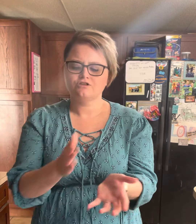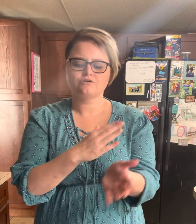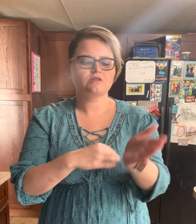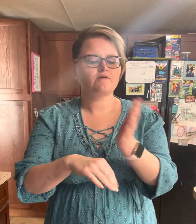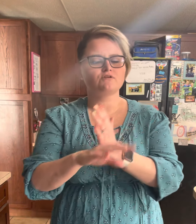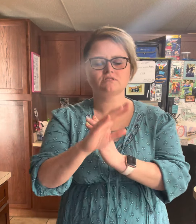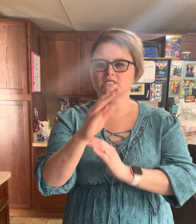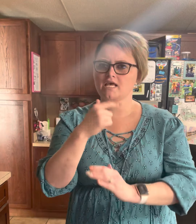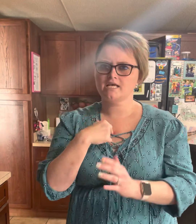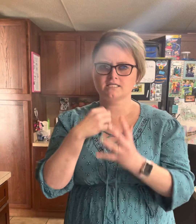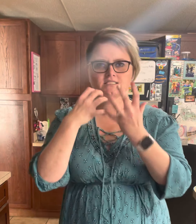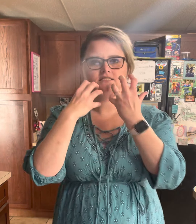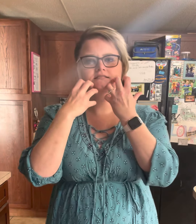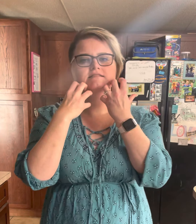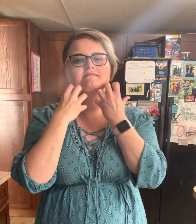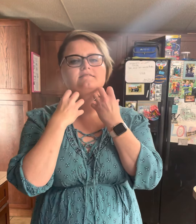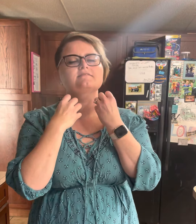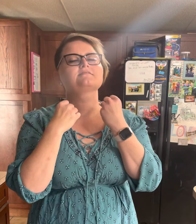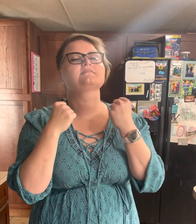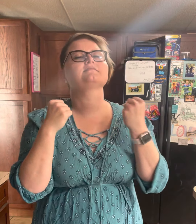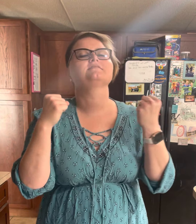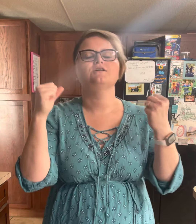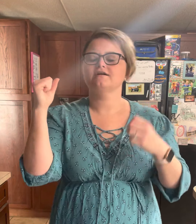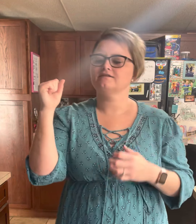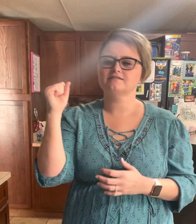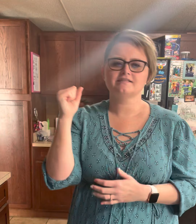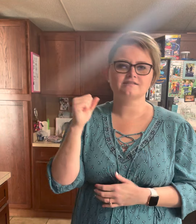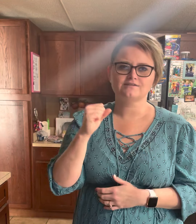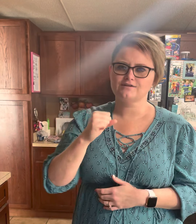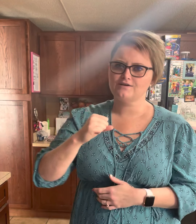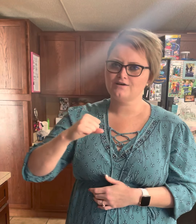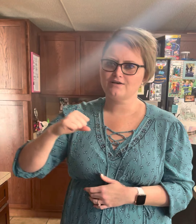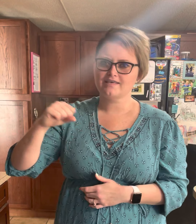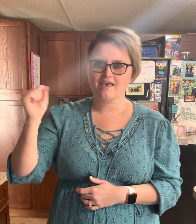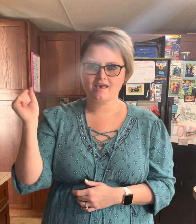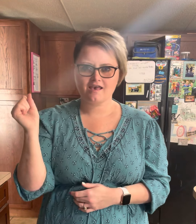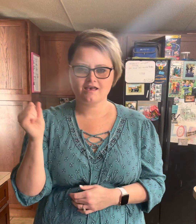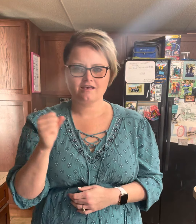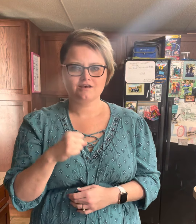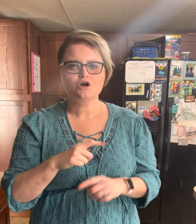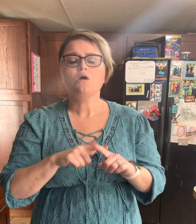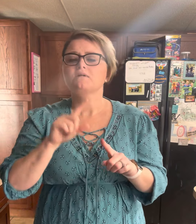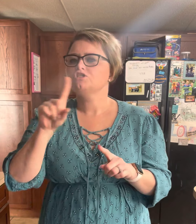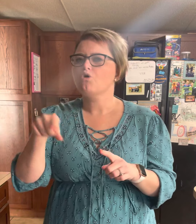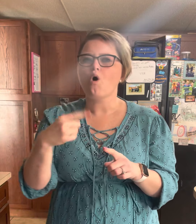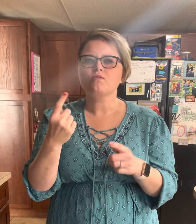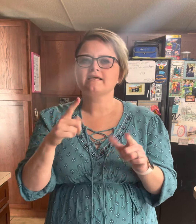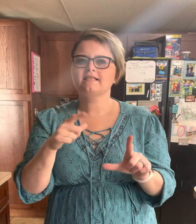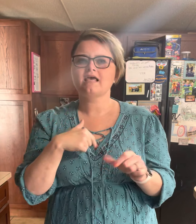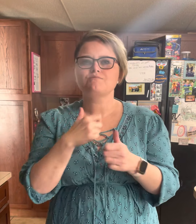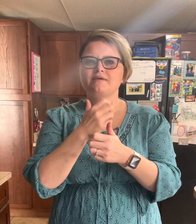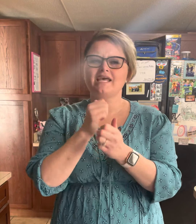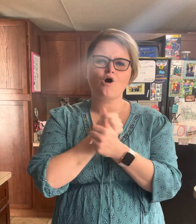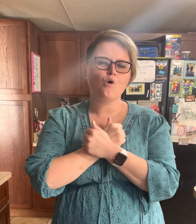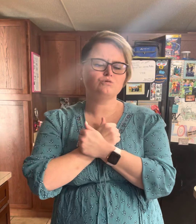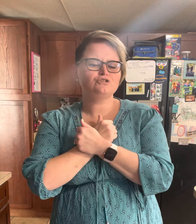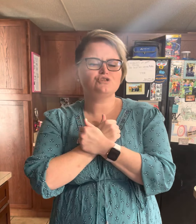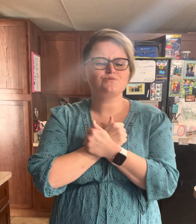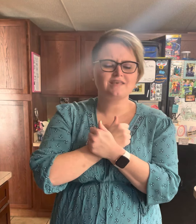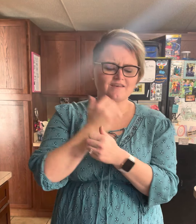I love those hands Oh, yeah Should only let me hold you when